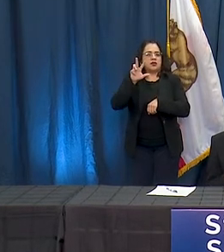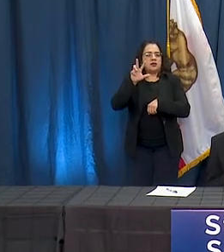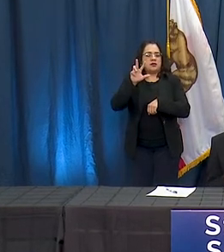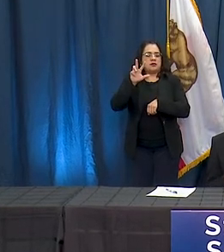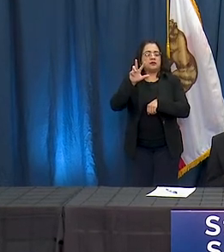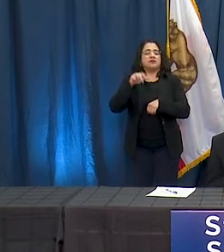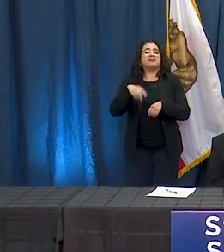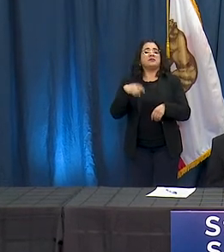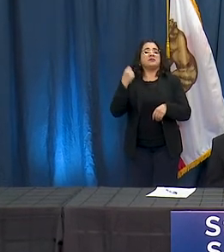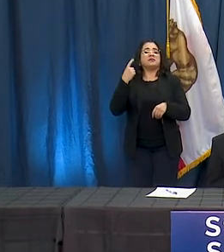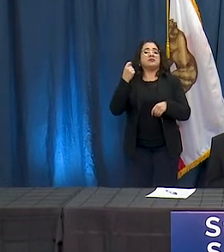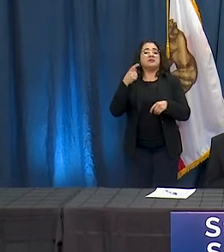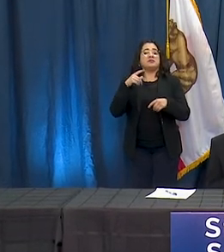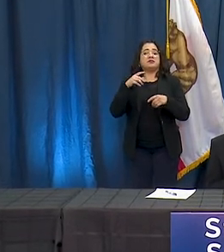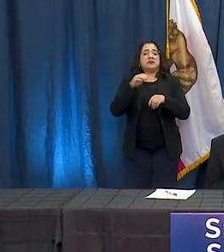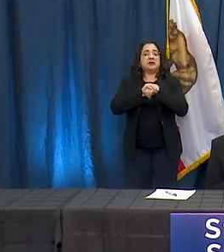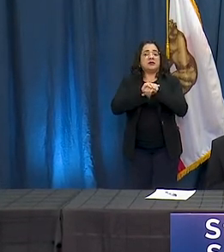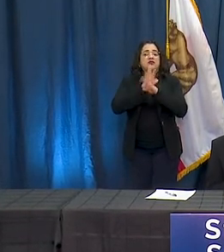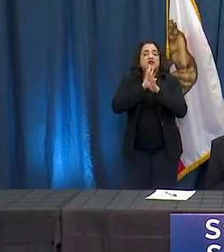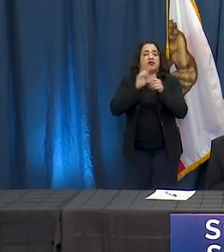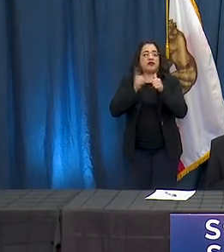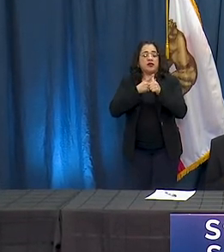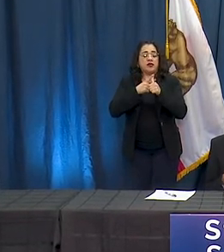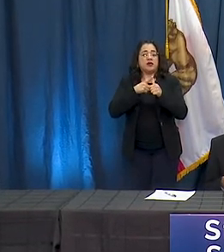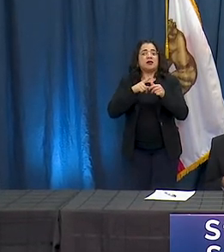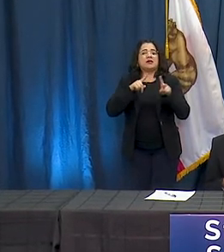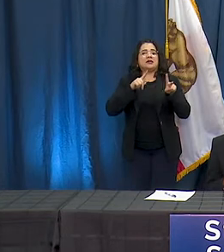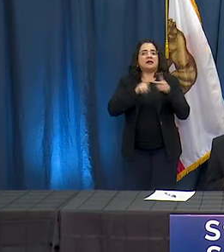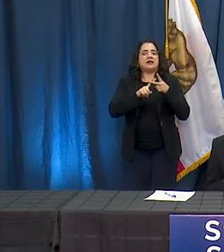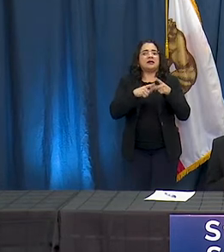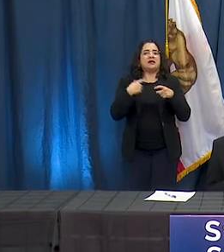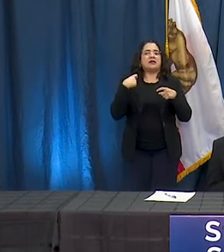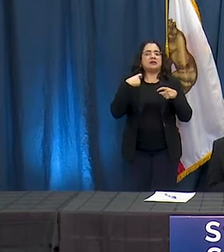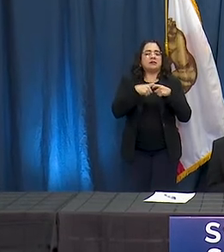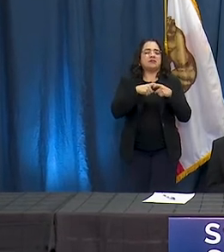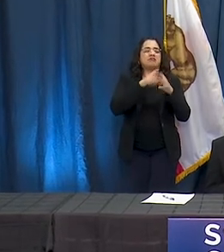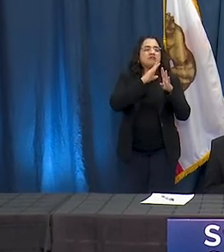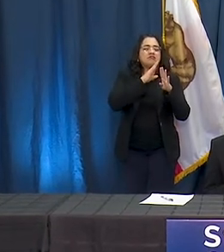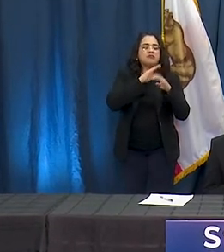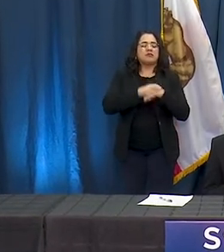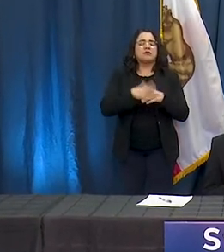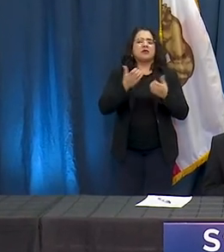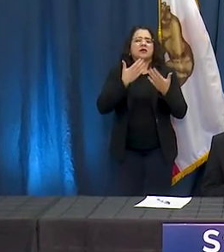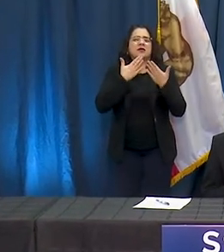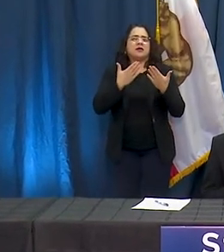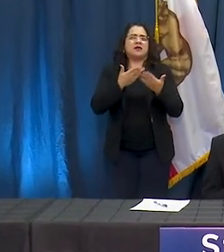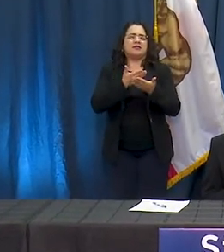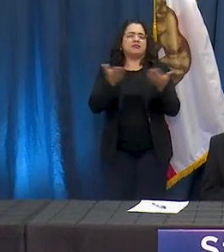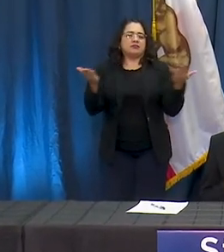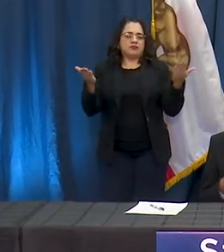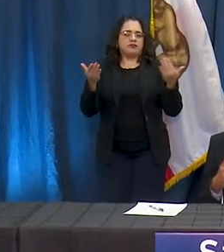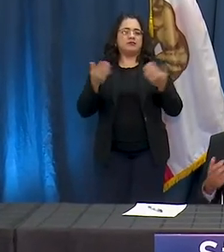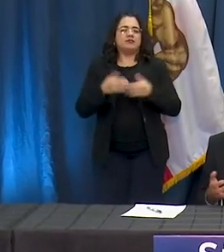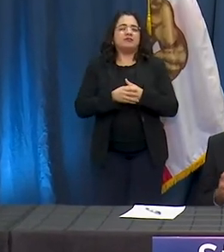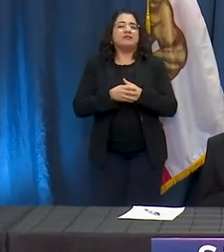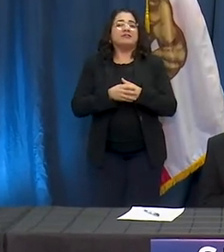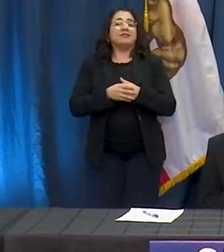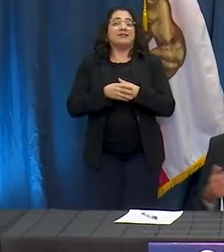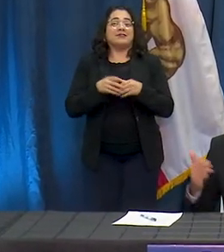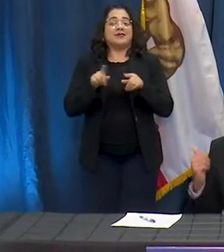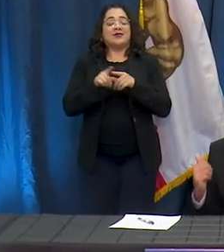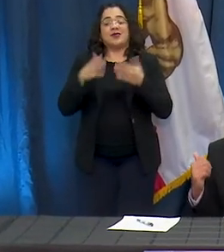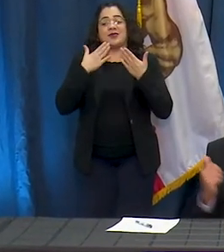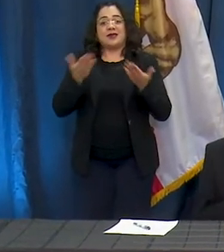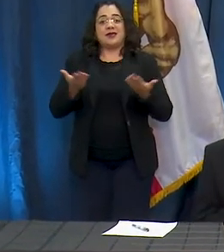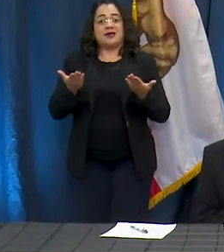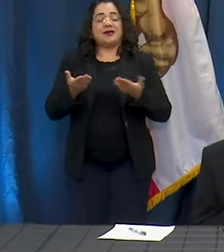it's also repeated in Spanish and Espanol and I want to thank those that are here today. We have a couple folks. Of